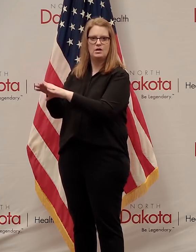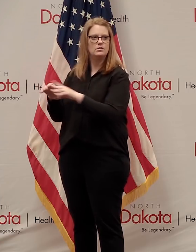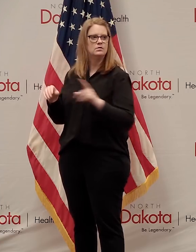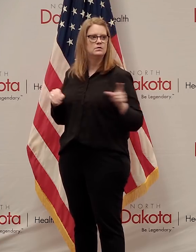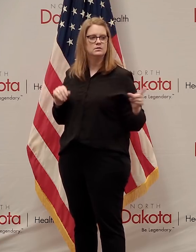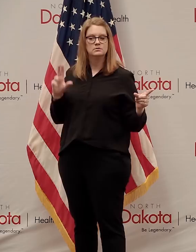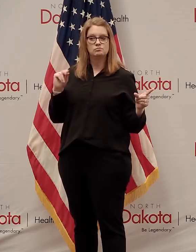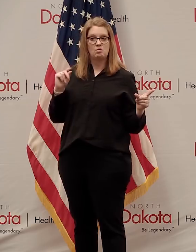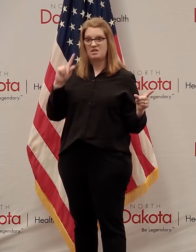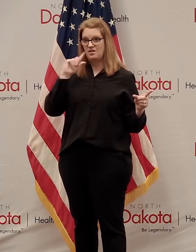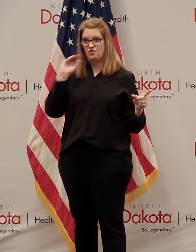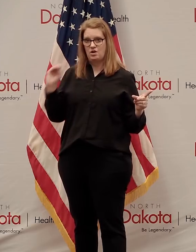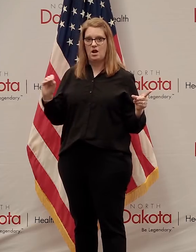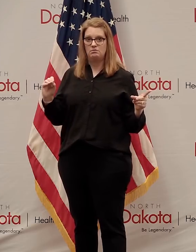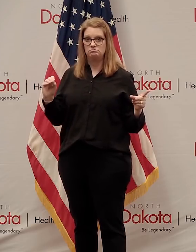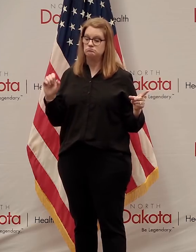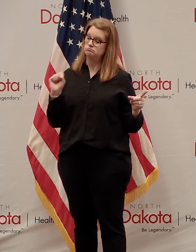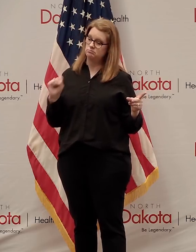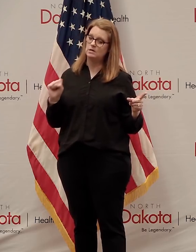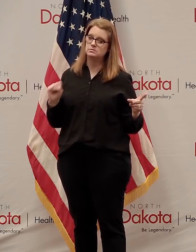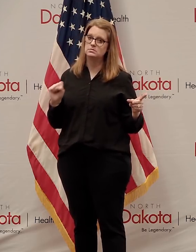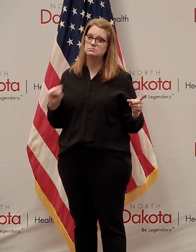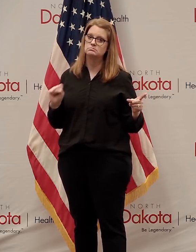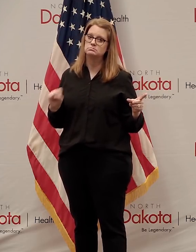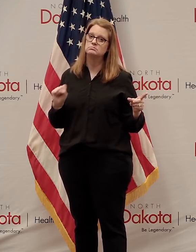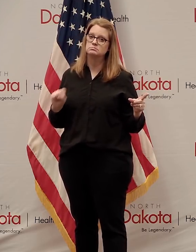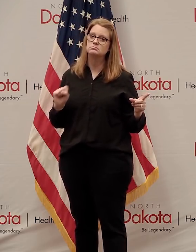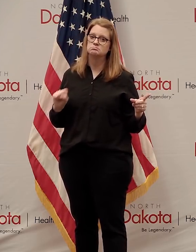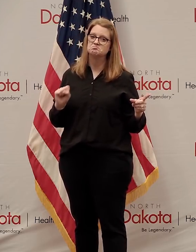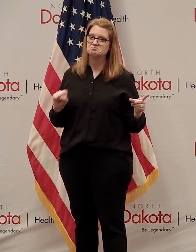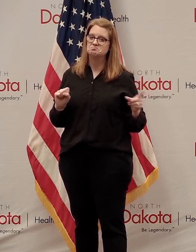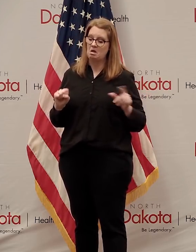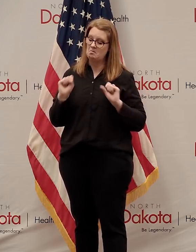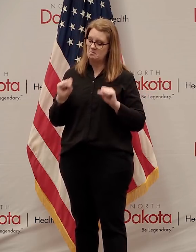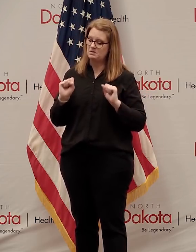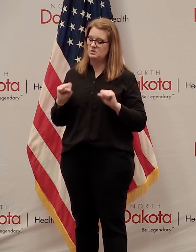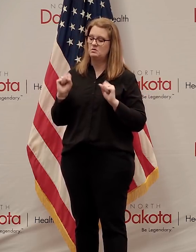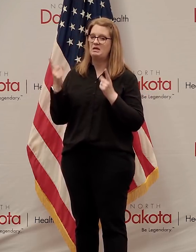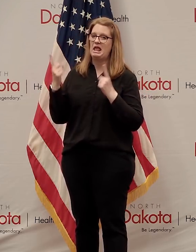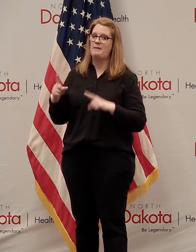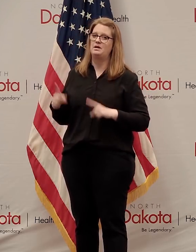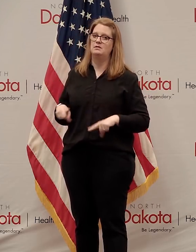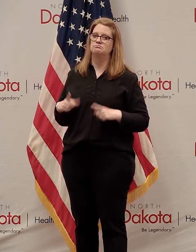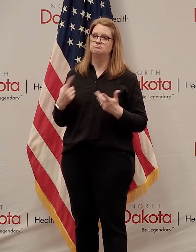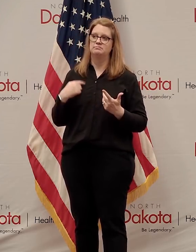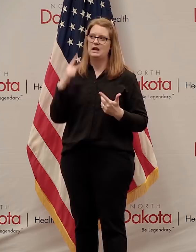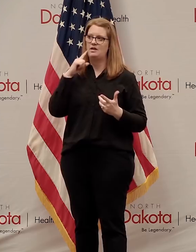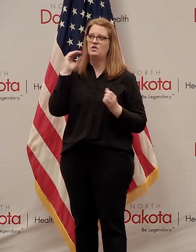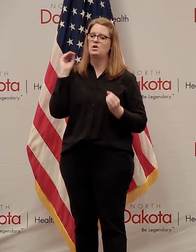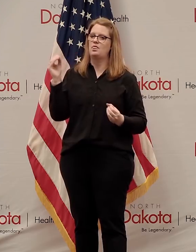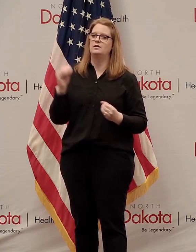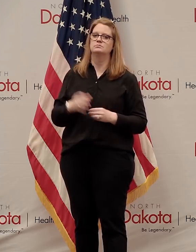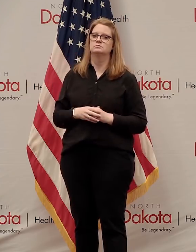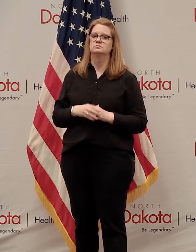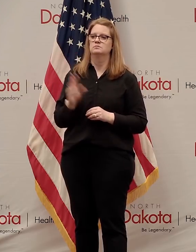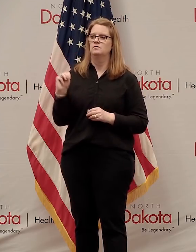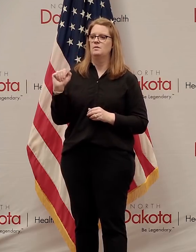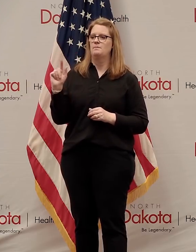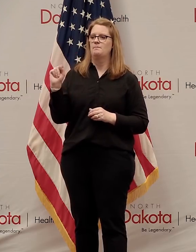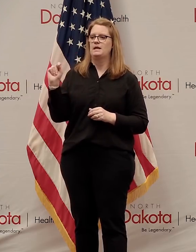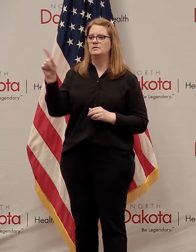Not that I've heard yet, but it's possible that that could be happening, but I've not heard that question for Matt,